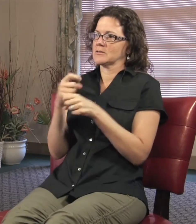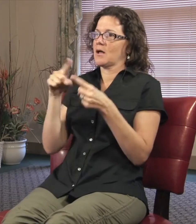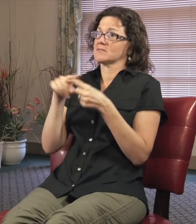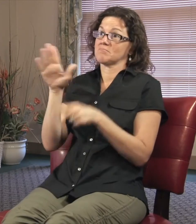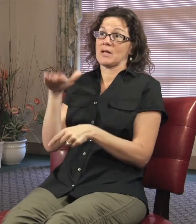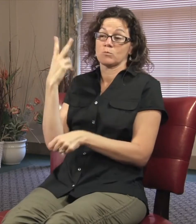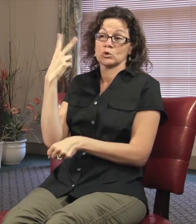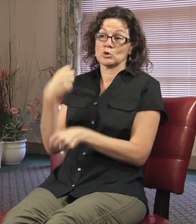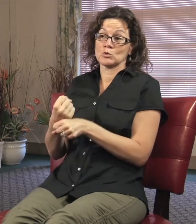two years ago,